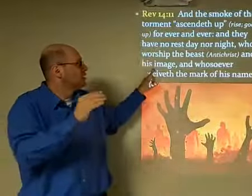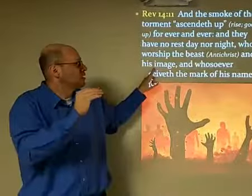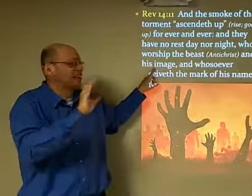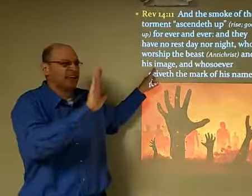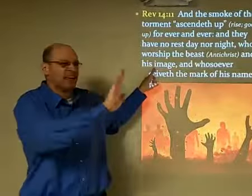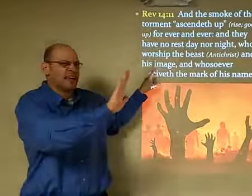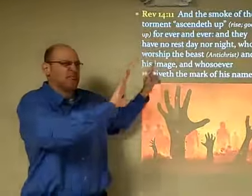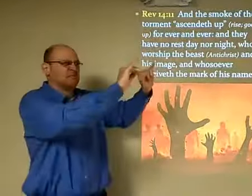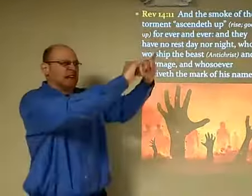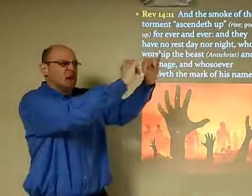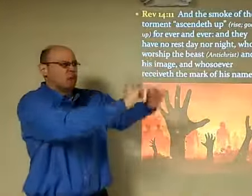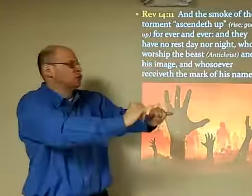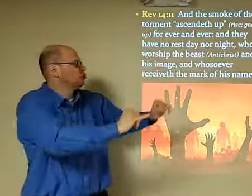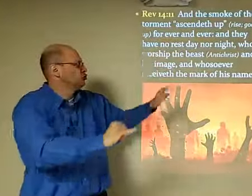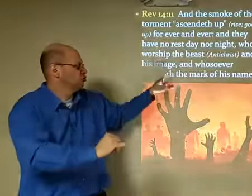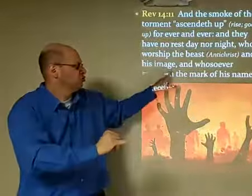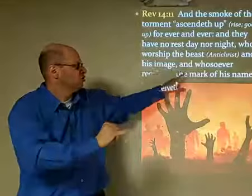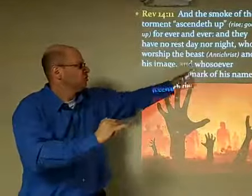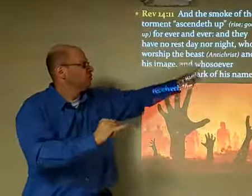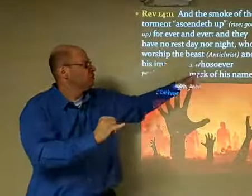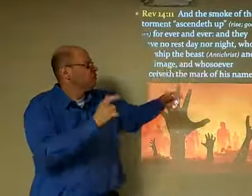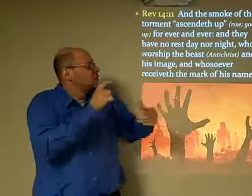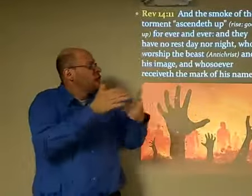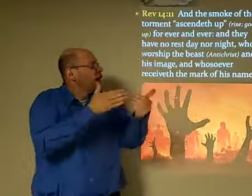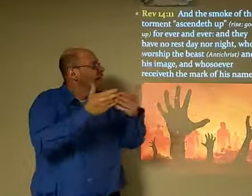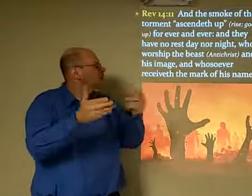whosoever receiveth the mark of his name.